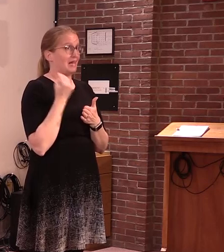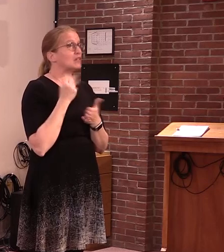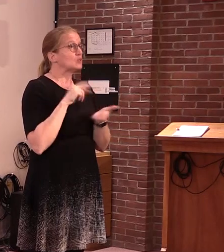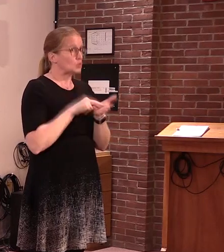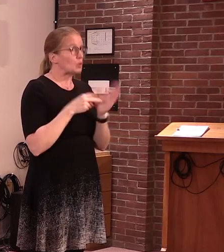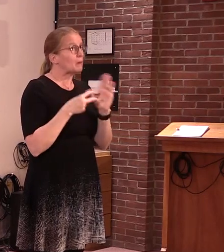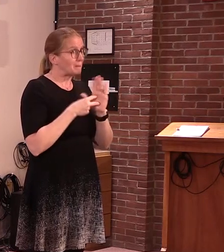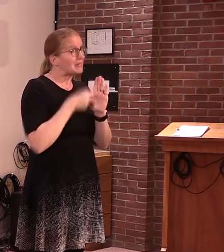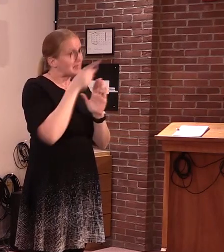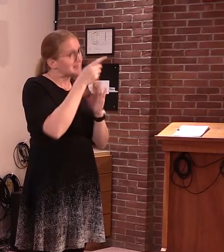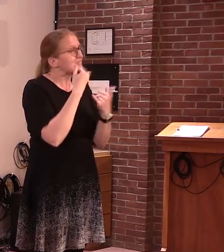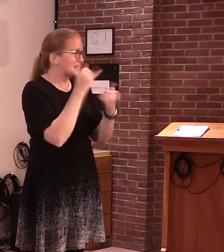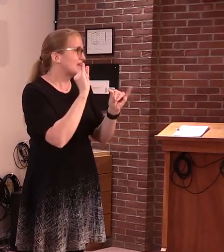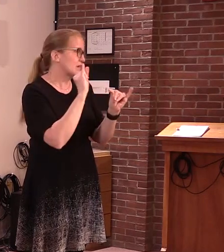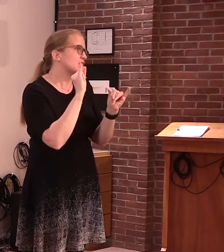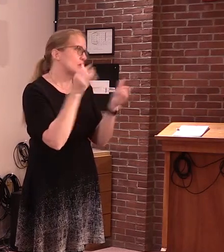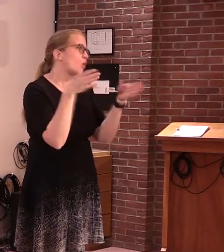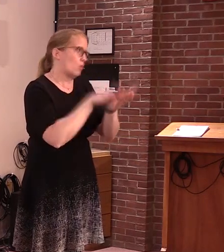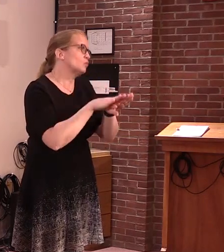as a practical manner.